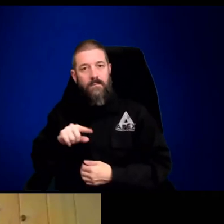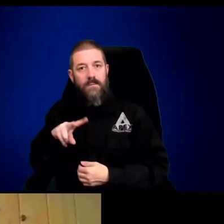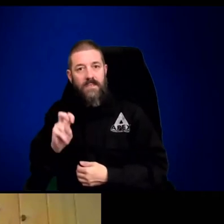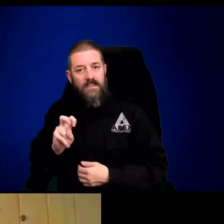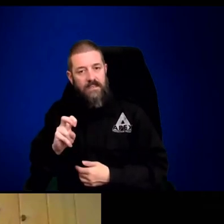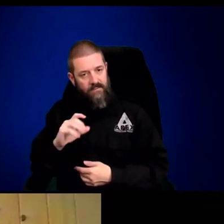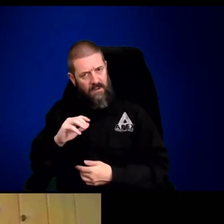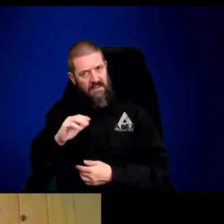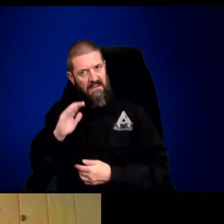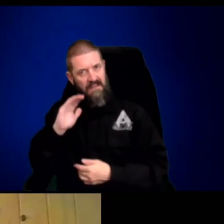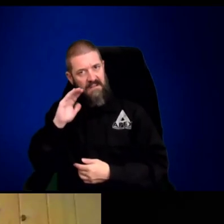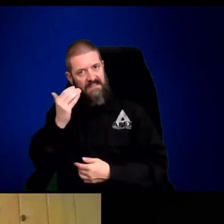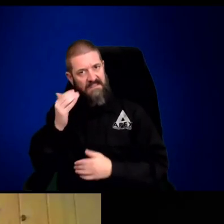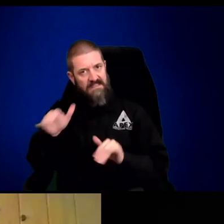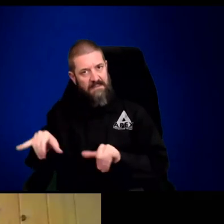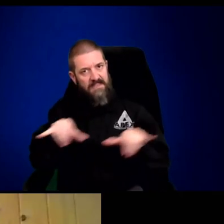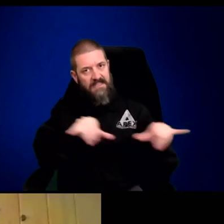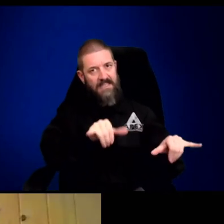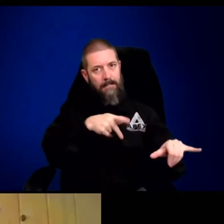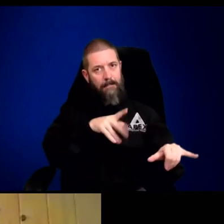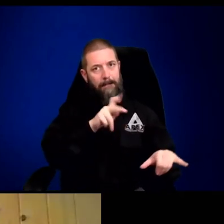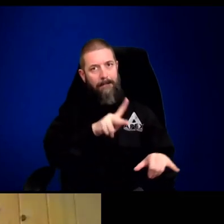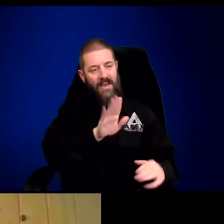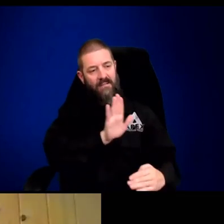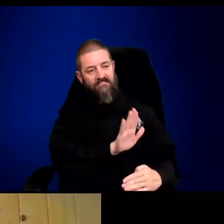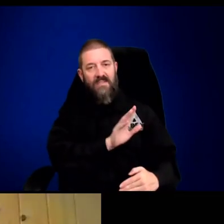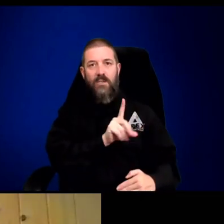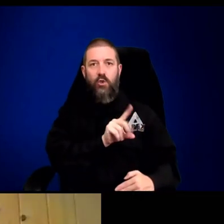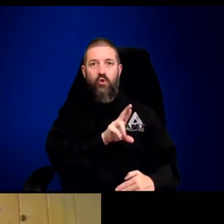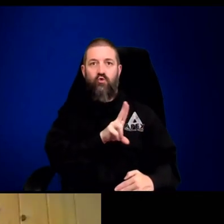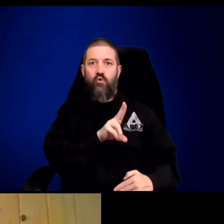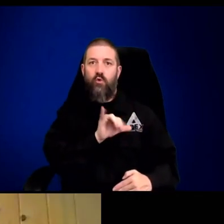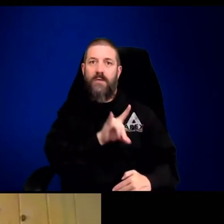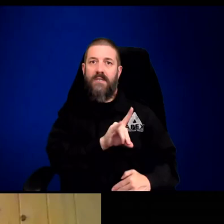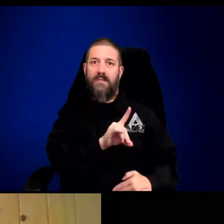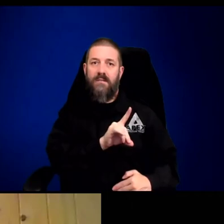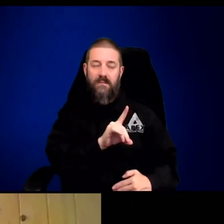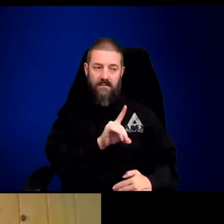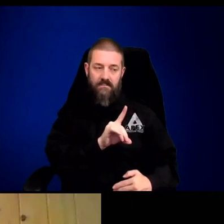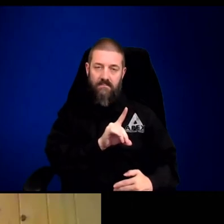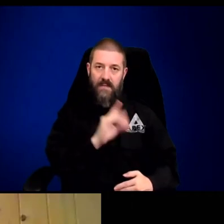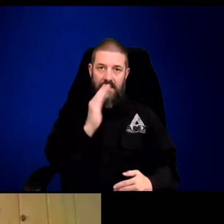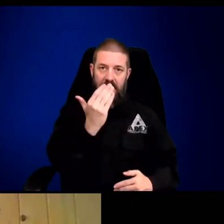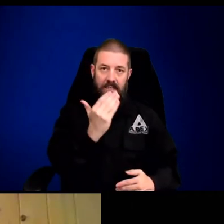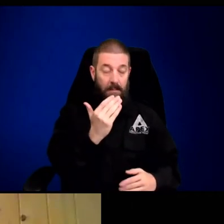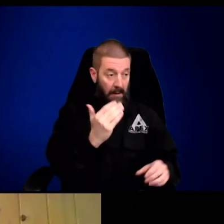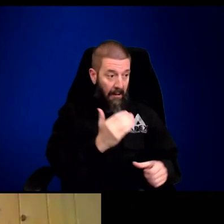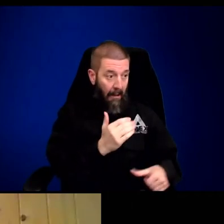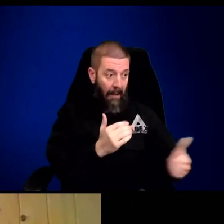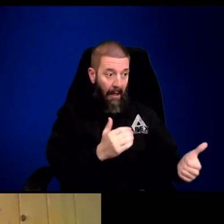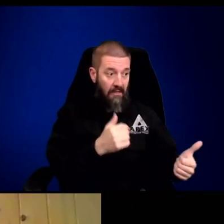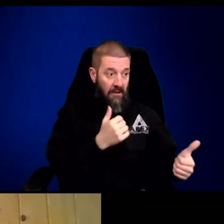new alpha female seems to be doing a great job. So, everything is really buzzing along well for the family.